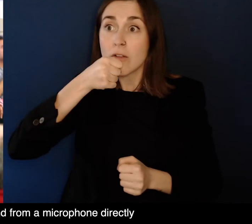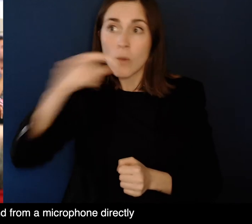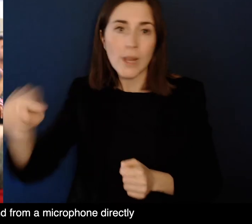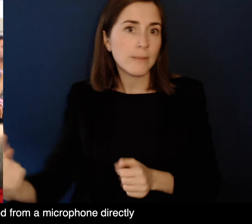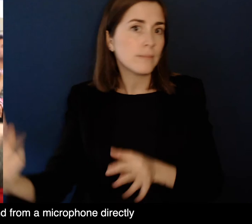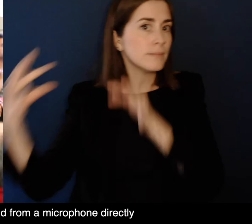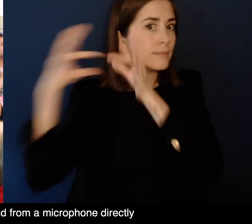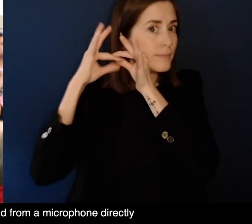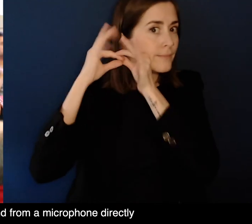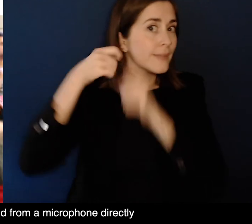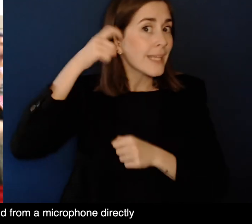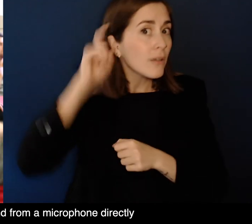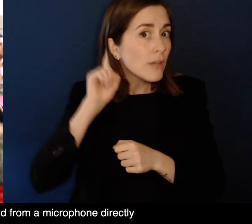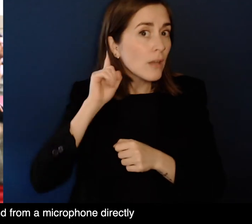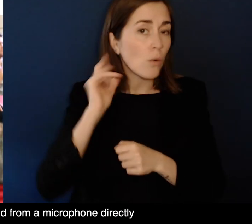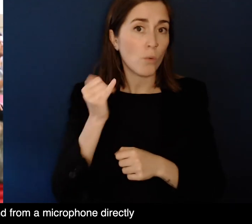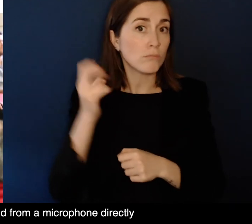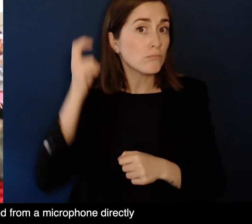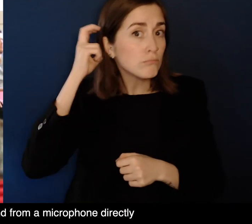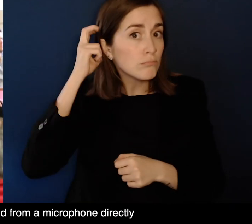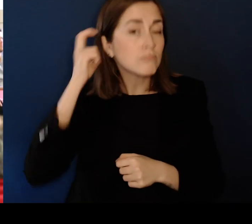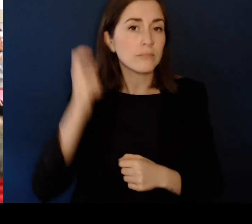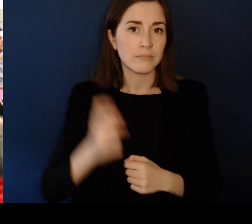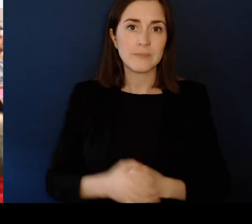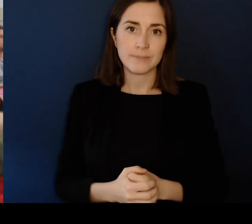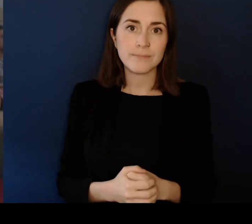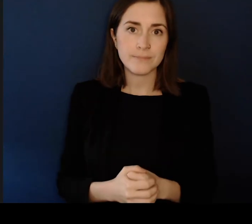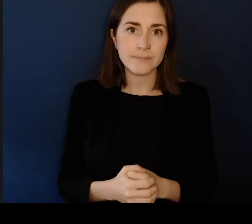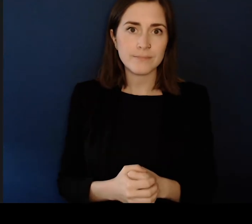microphone directly to a hearing aid or other listening device